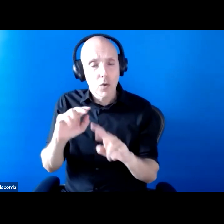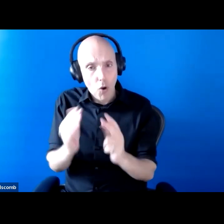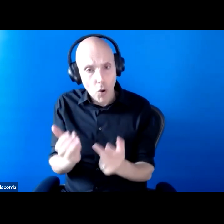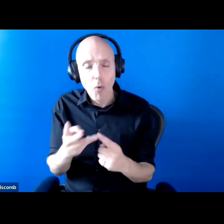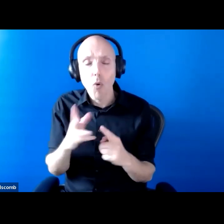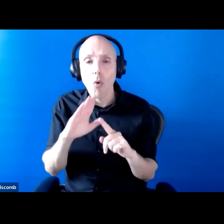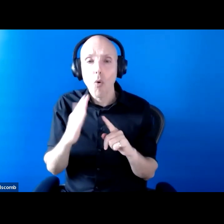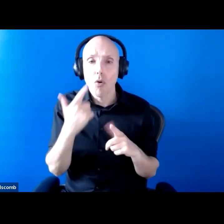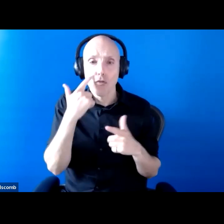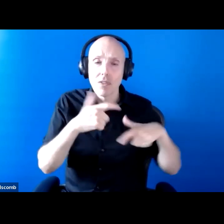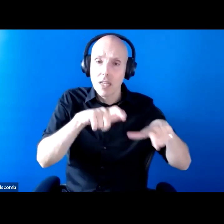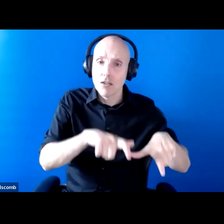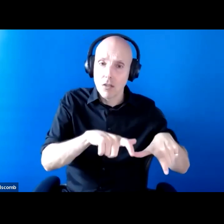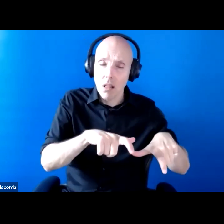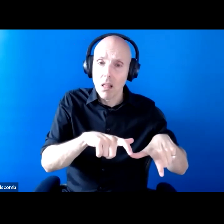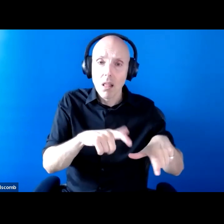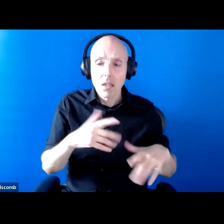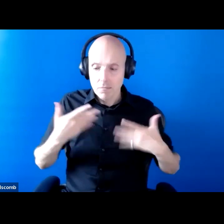PPE, without testing.